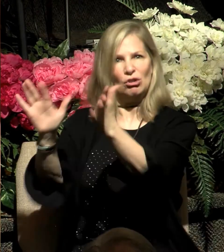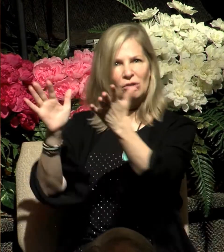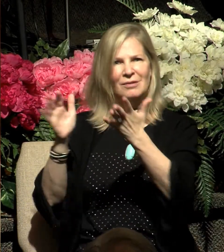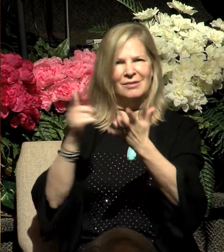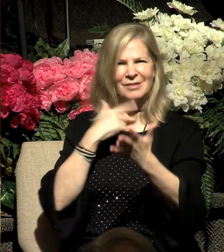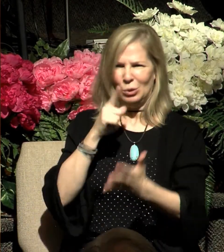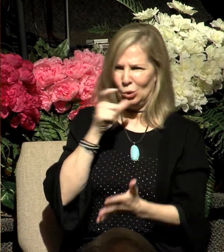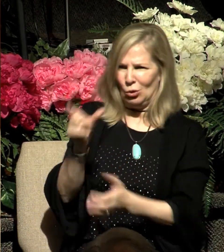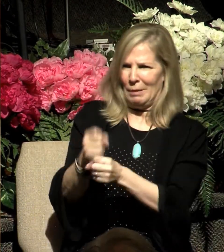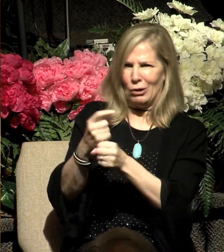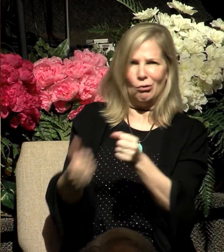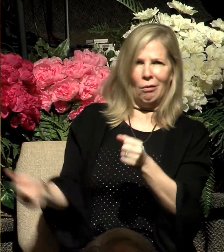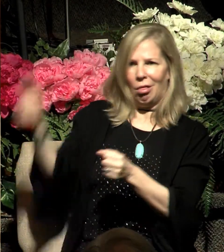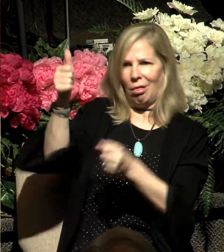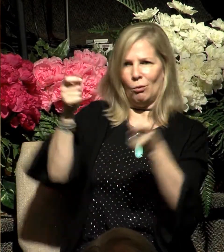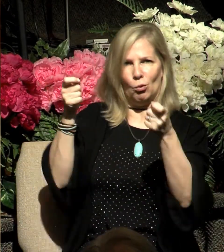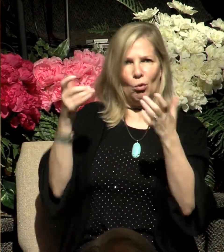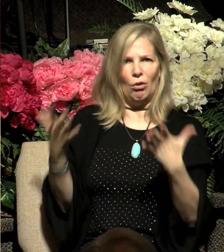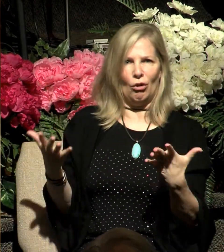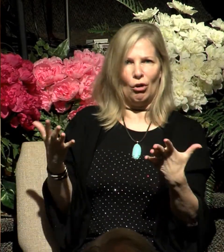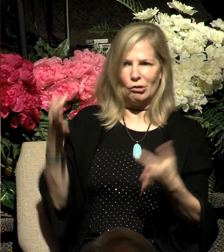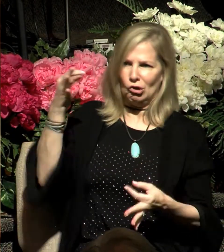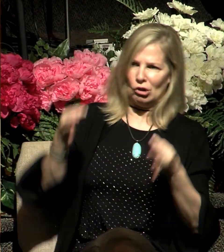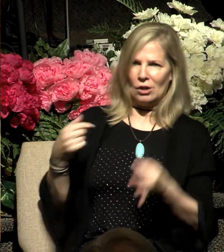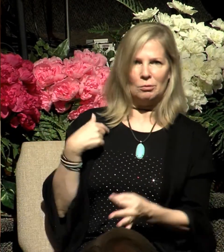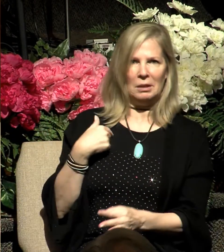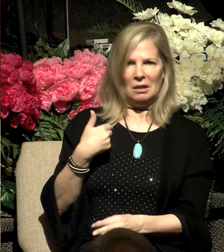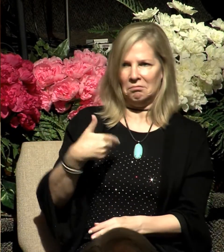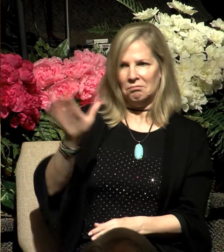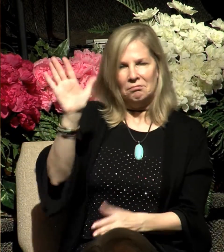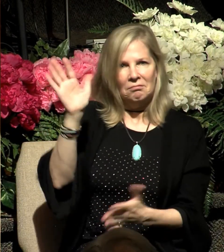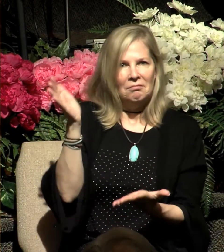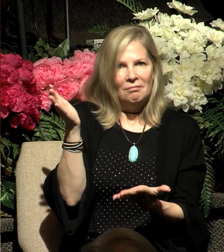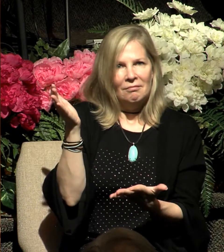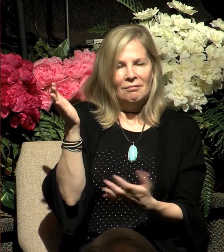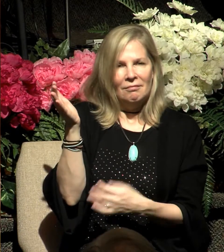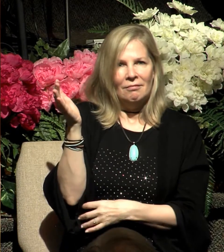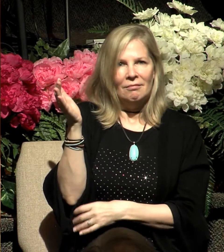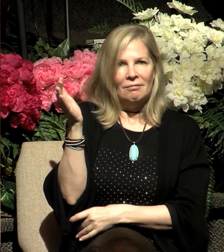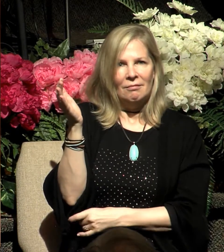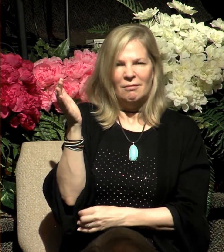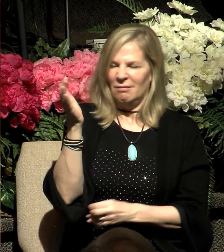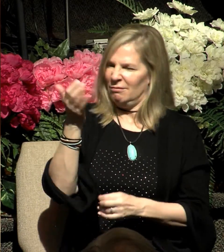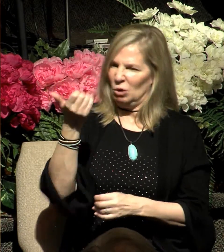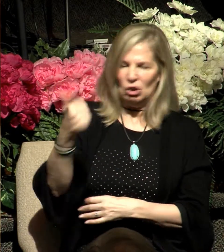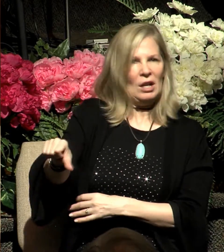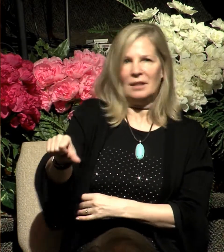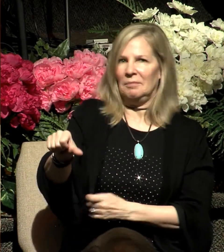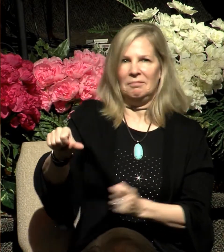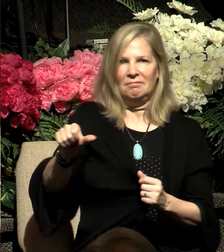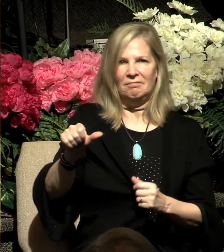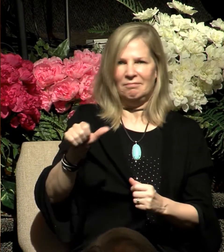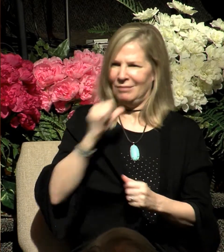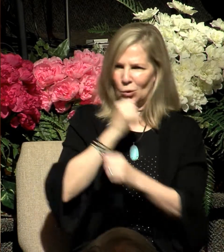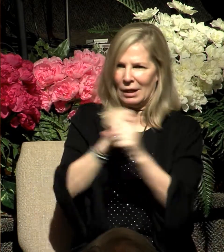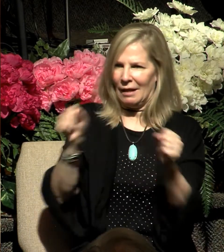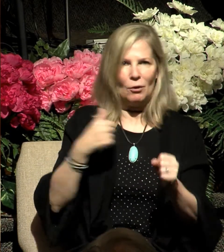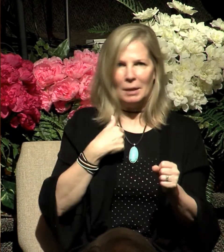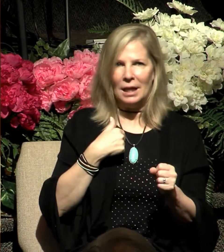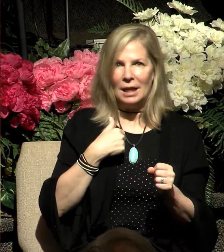who made you a ruler and a judge over us? In other words, they rejected him as their deliverer and so he fled to the desert